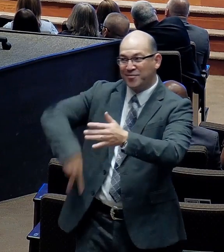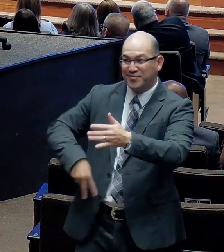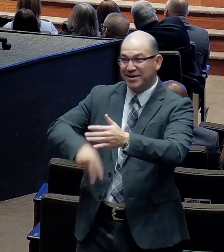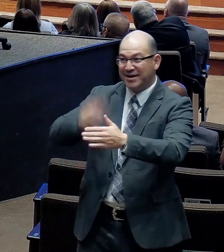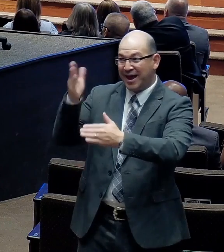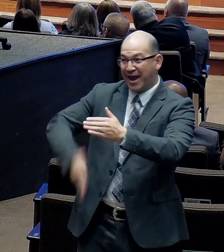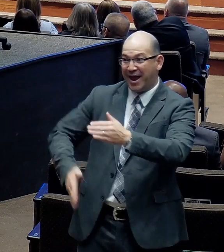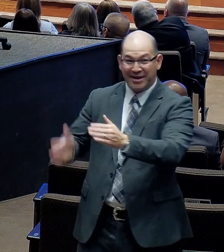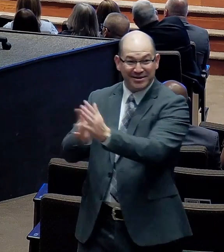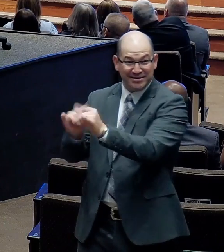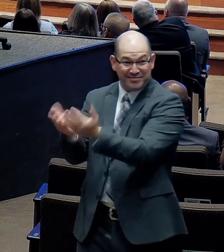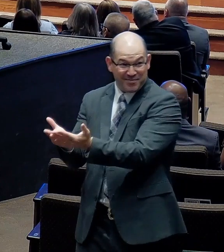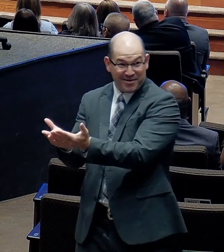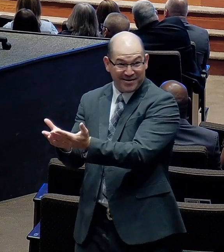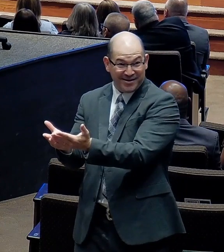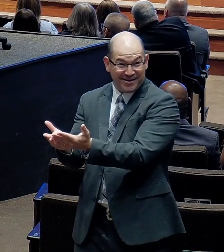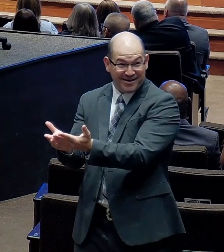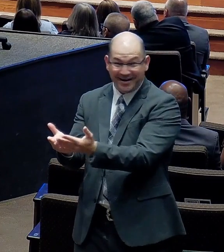And guess what. We win.